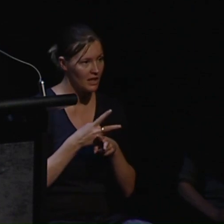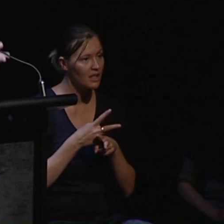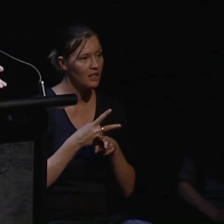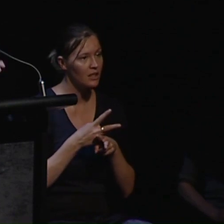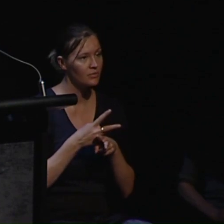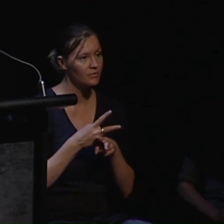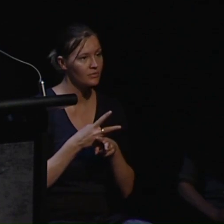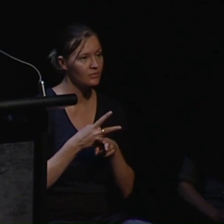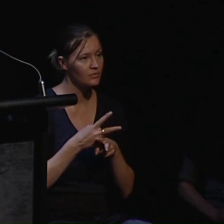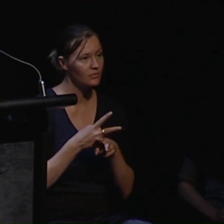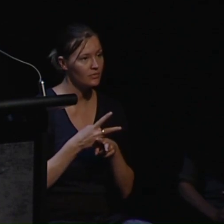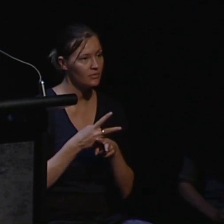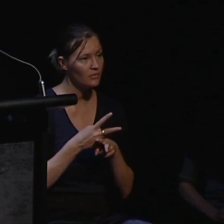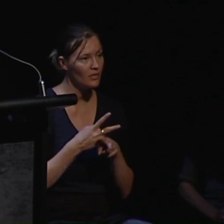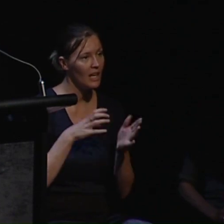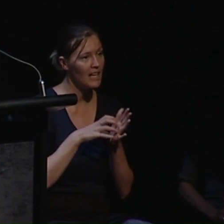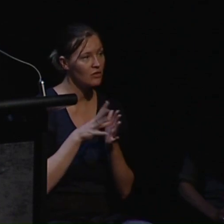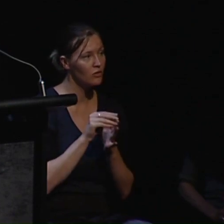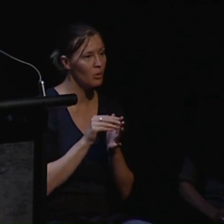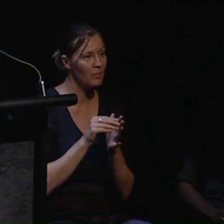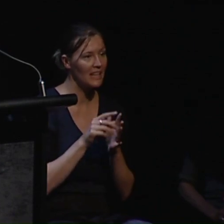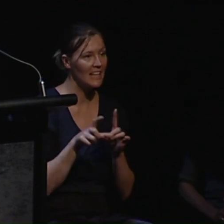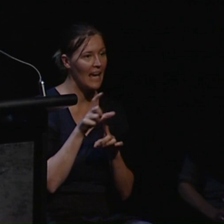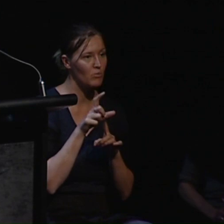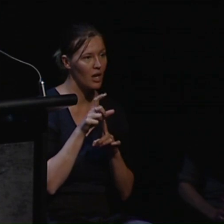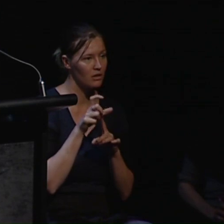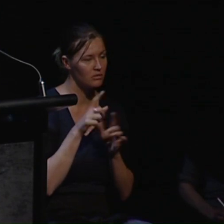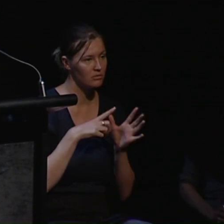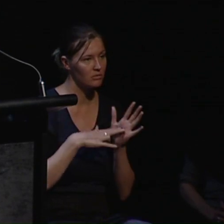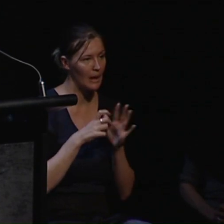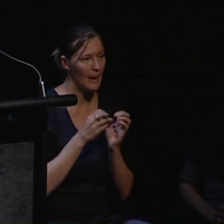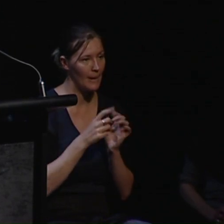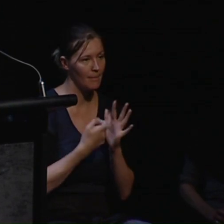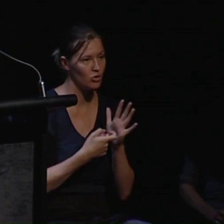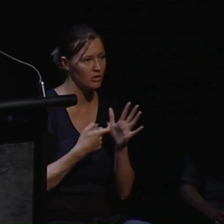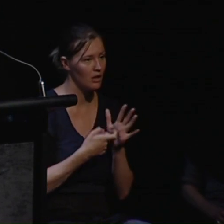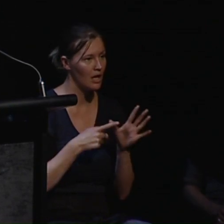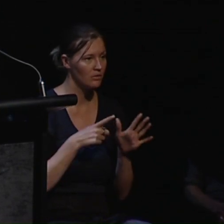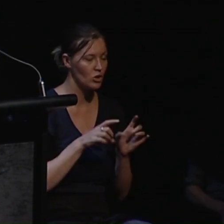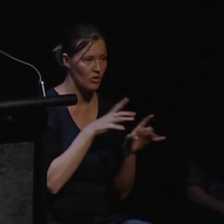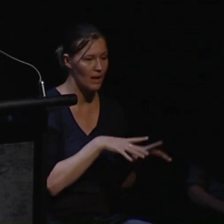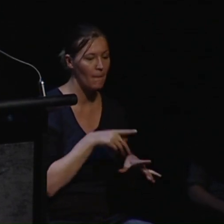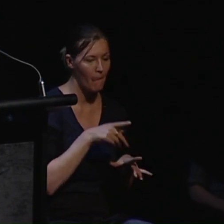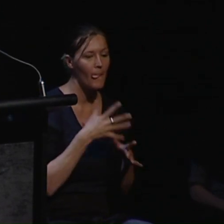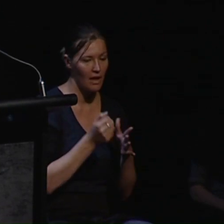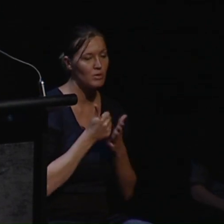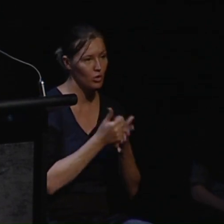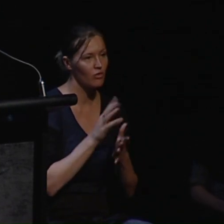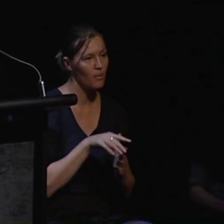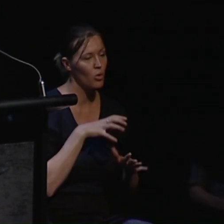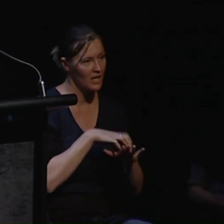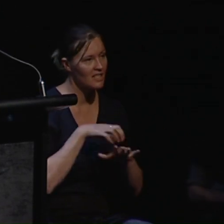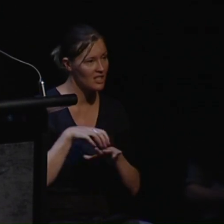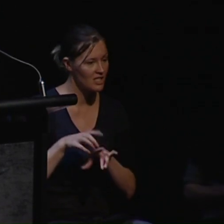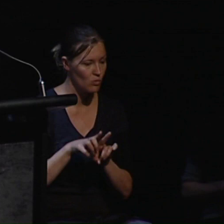article coming out of Canberra these are being supported by advocacy organisations there and they are calling